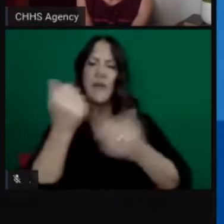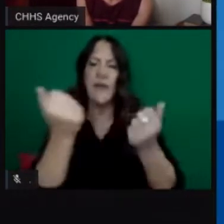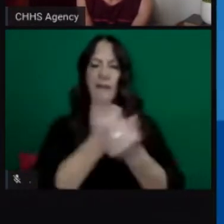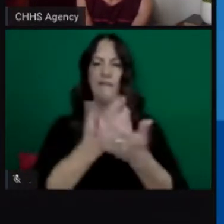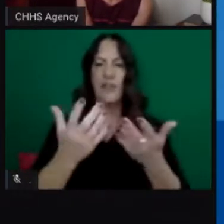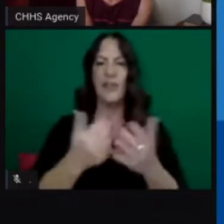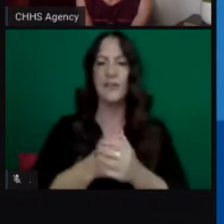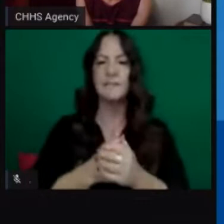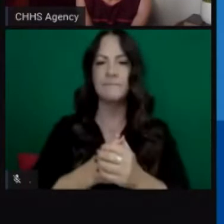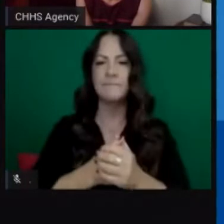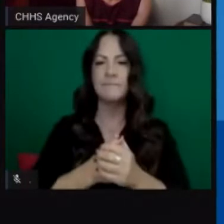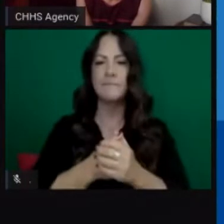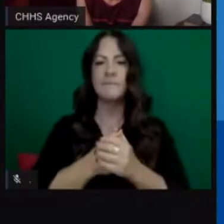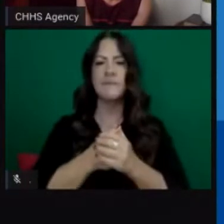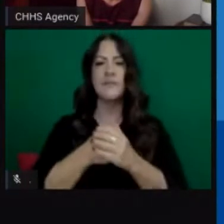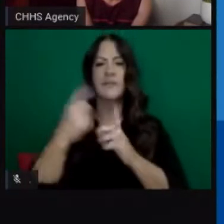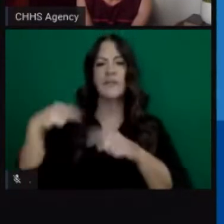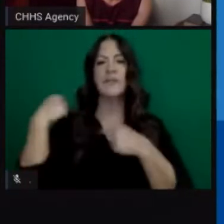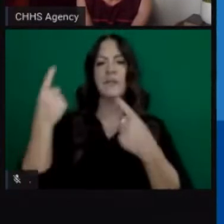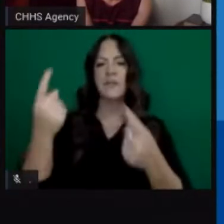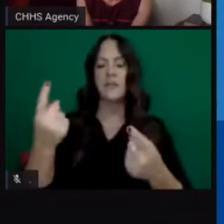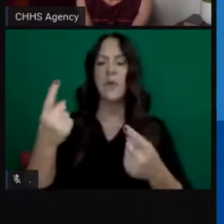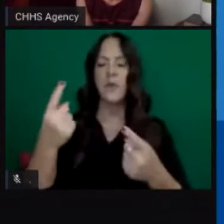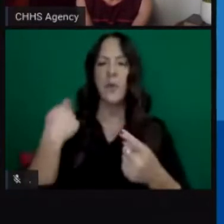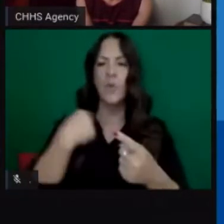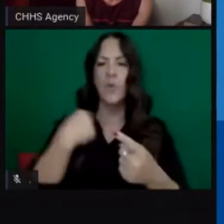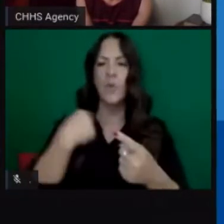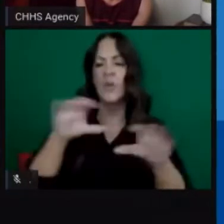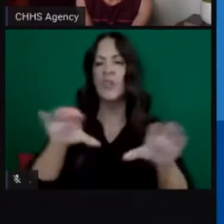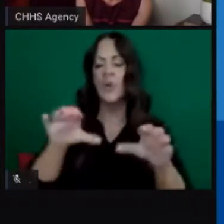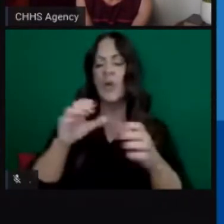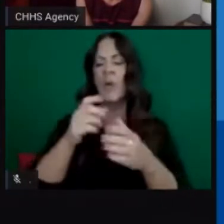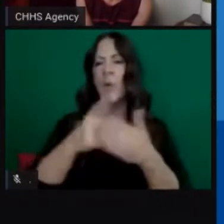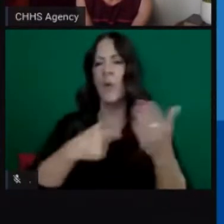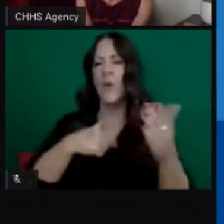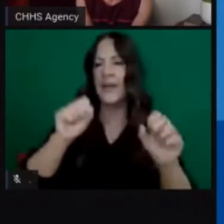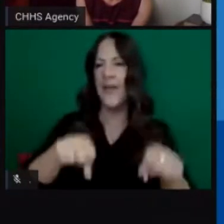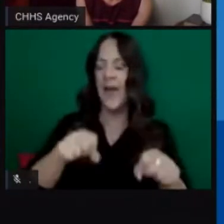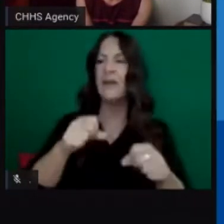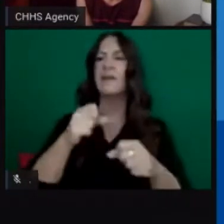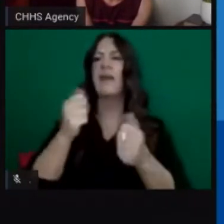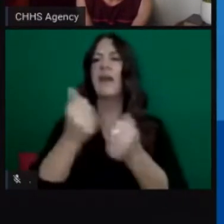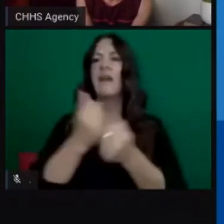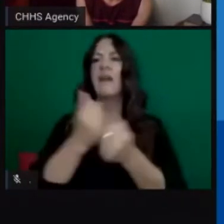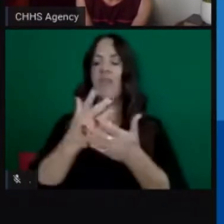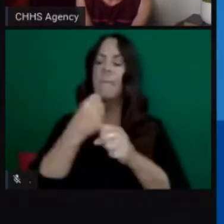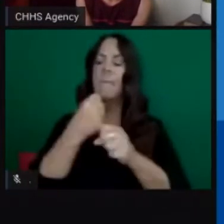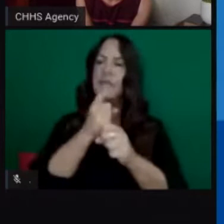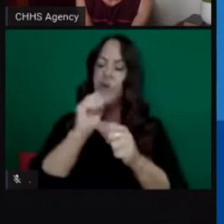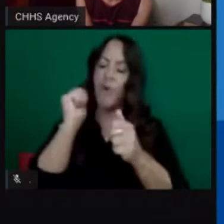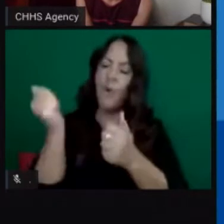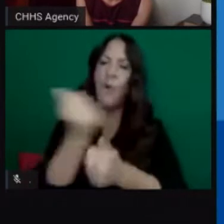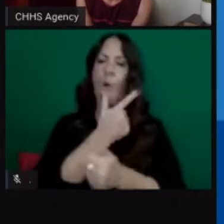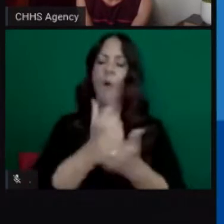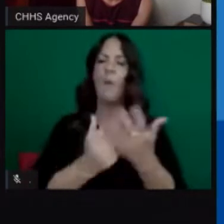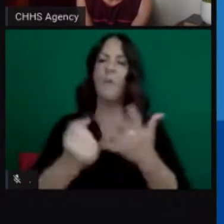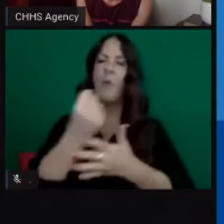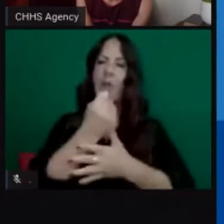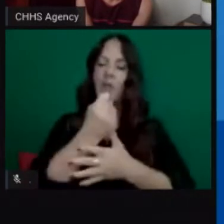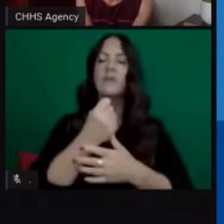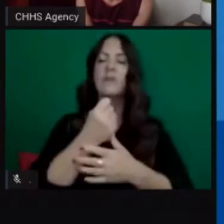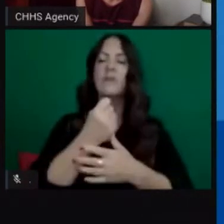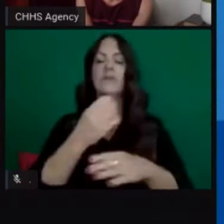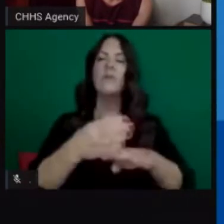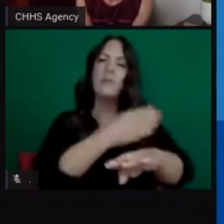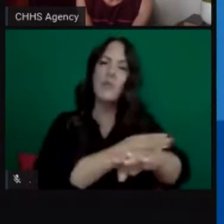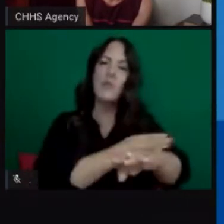I updated that several weeks ago and we're looking at that and we'll be issuing an updated prioritization soon, given again, our improved turnaround times